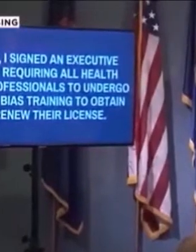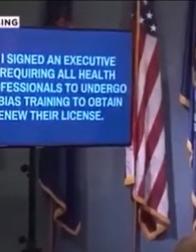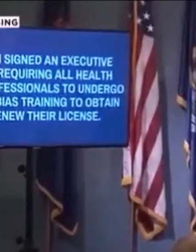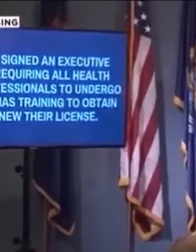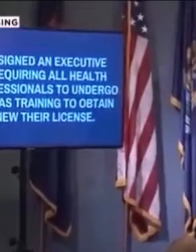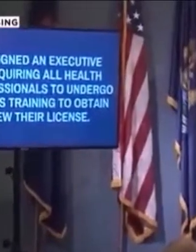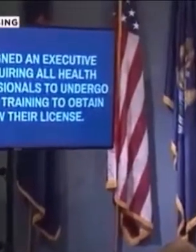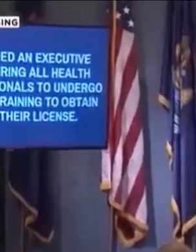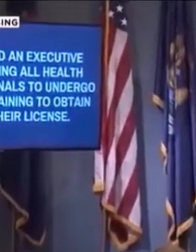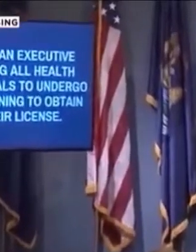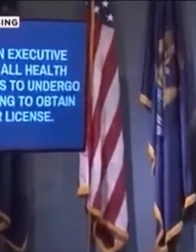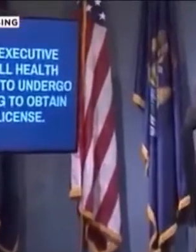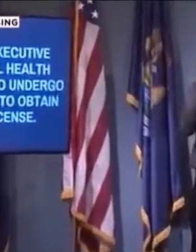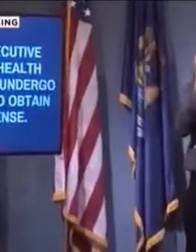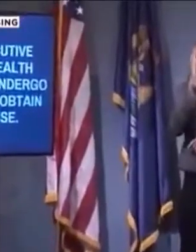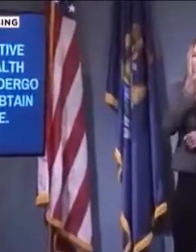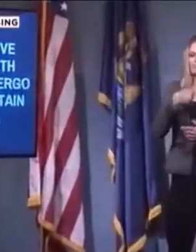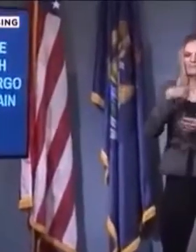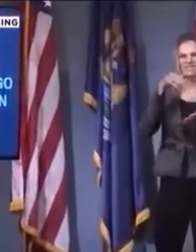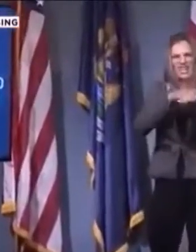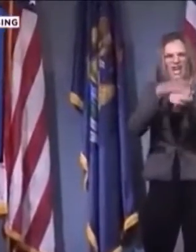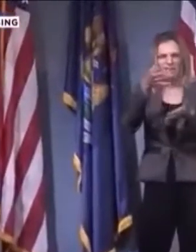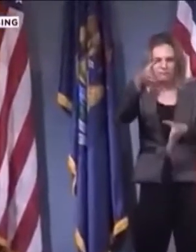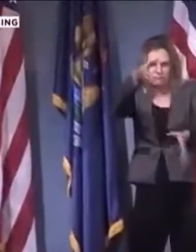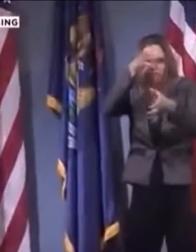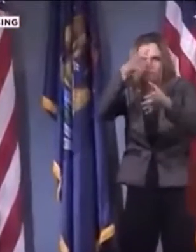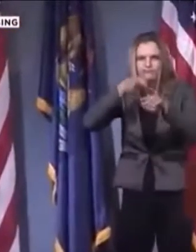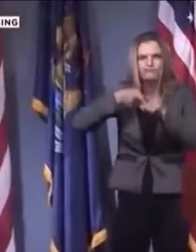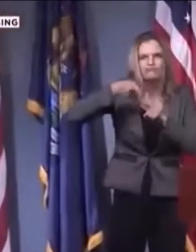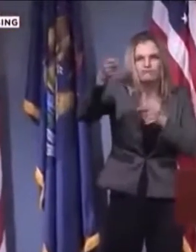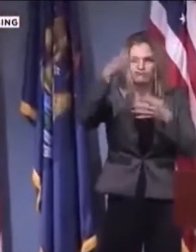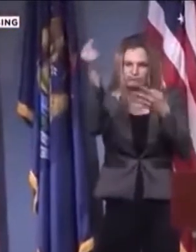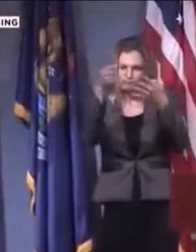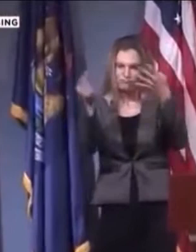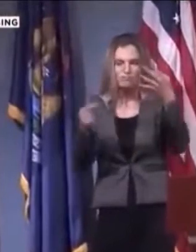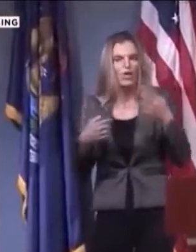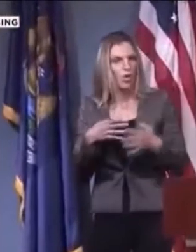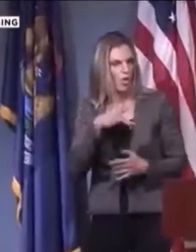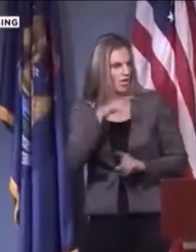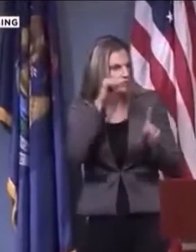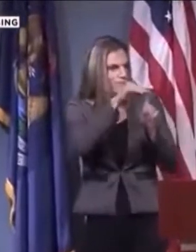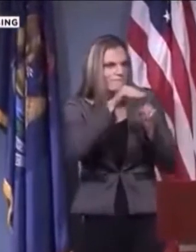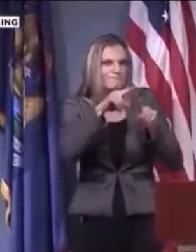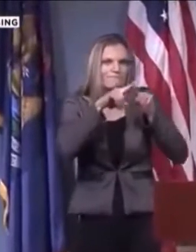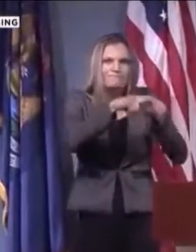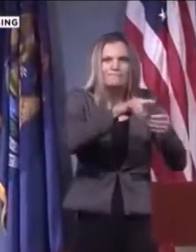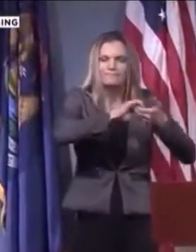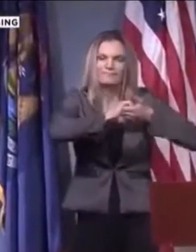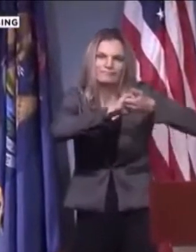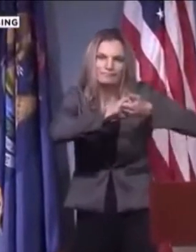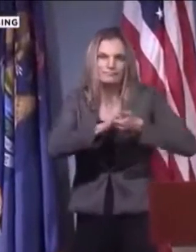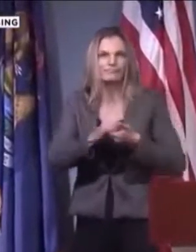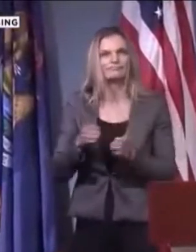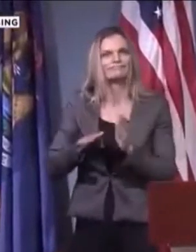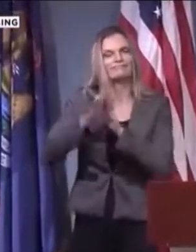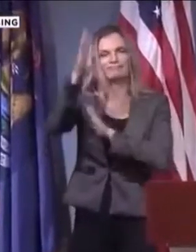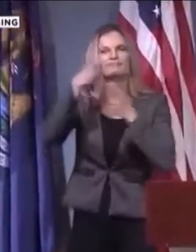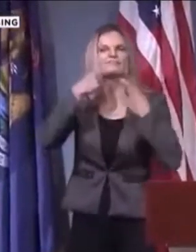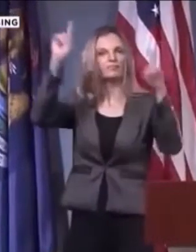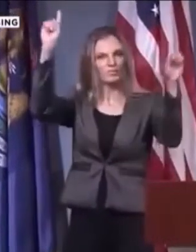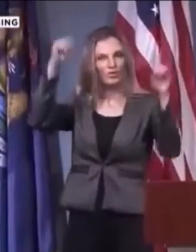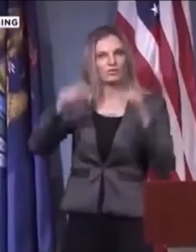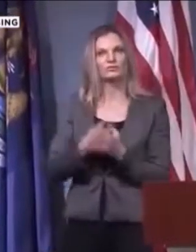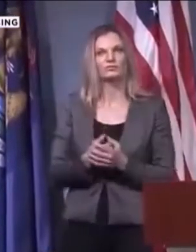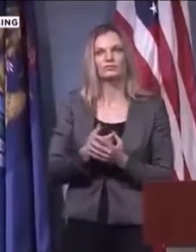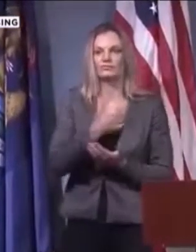tyranny, but that's not what our governor or president or any of our political leaders should be doing.